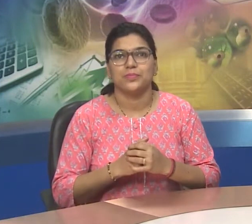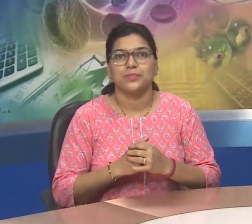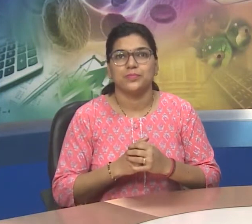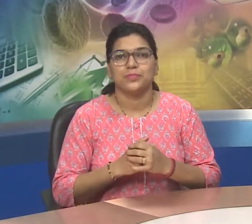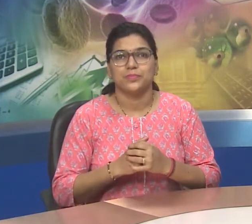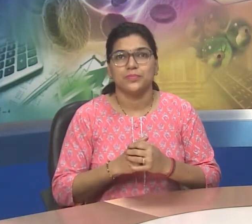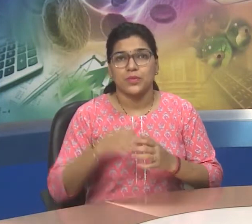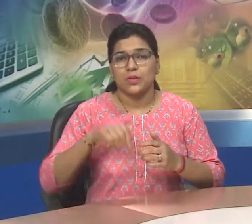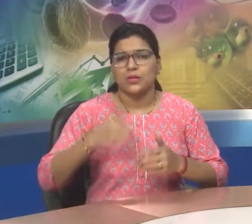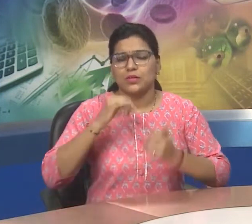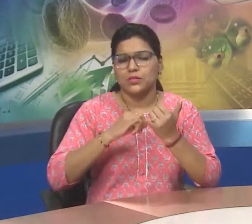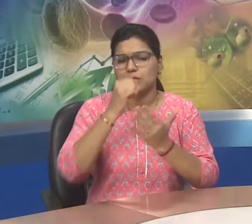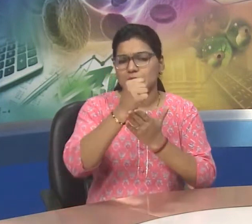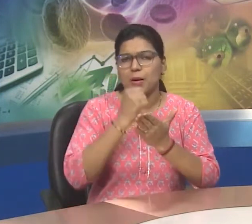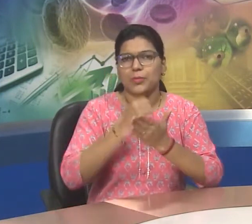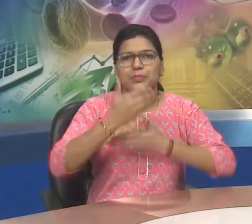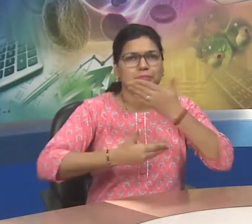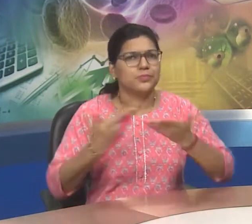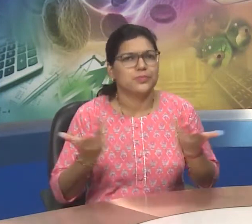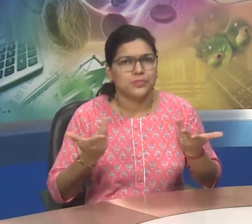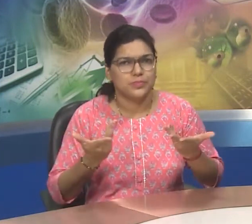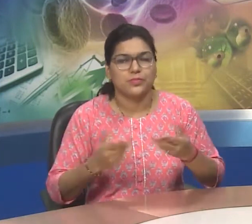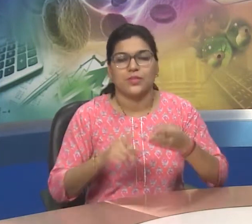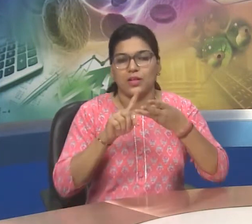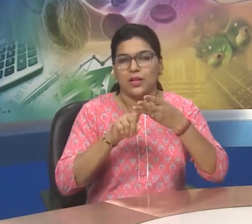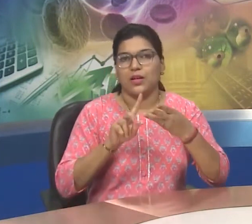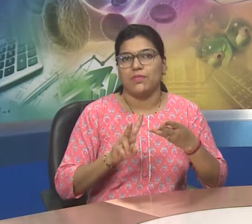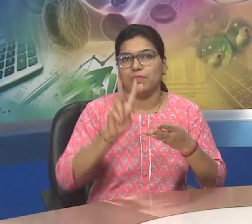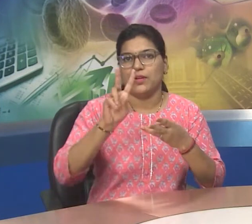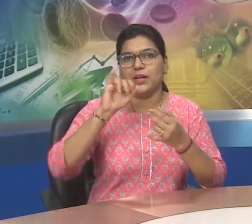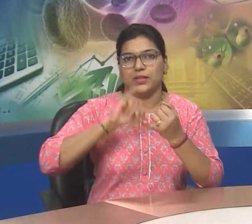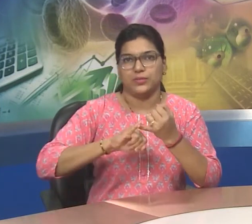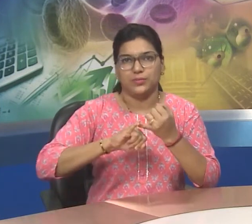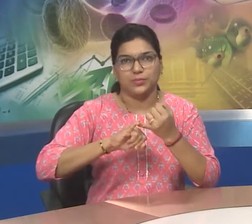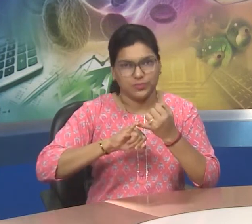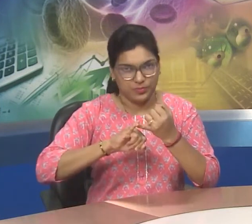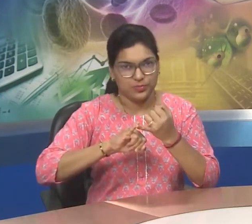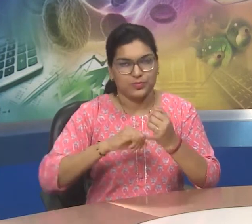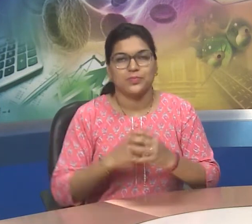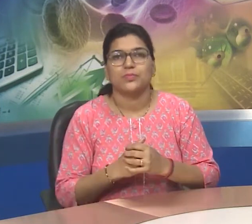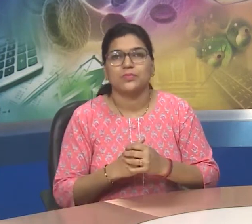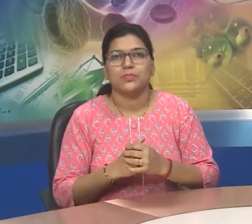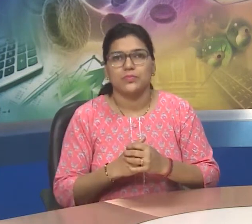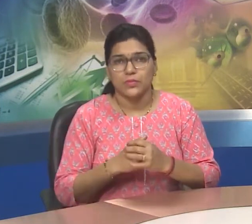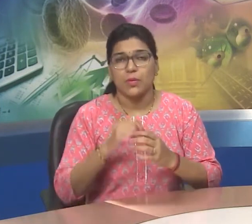Today, subject is EVS, Environmental